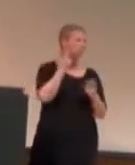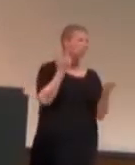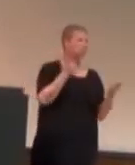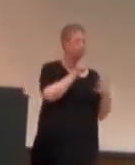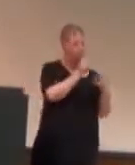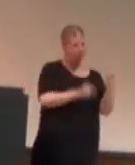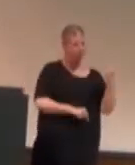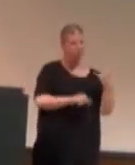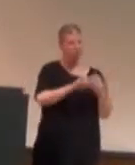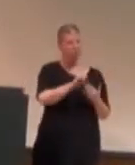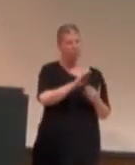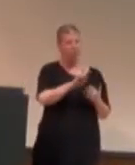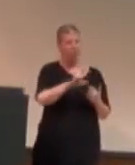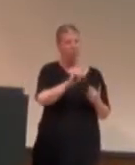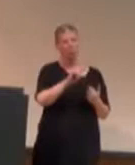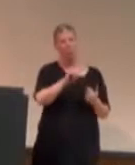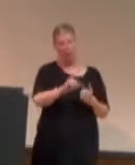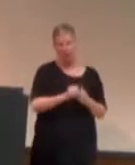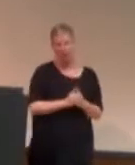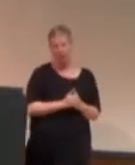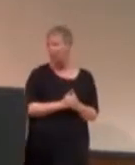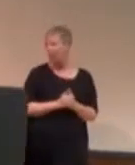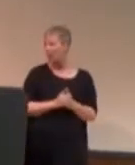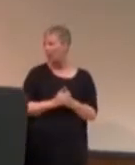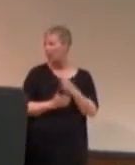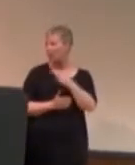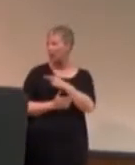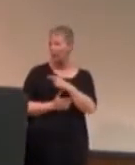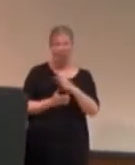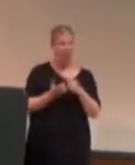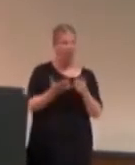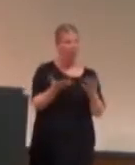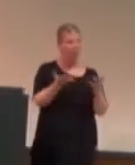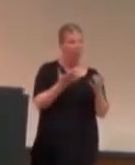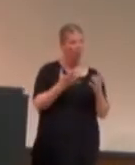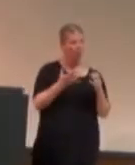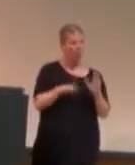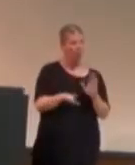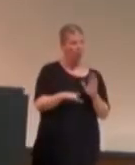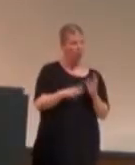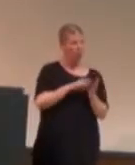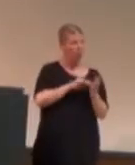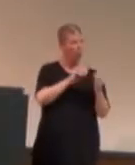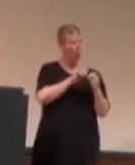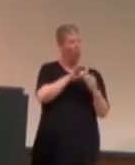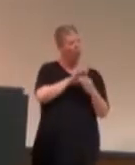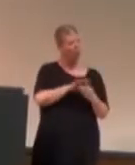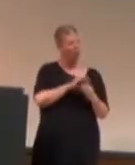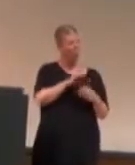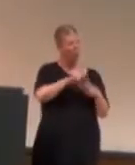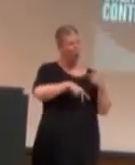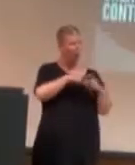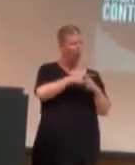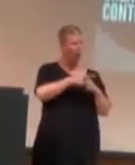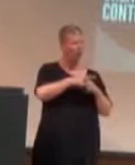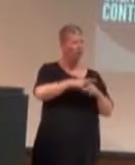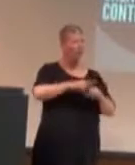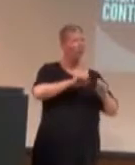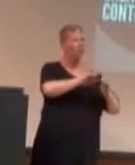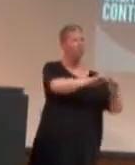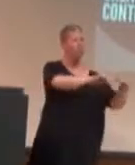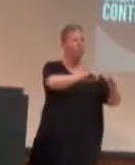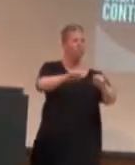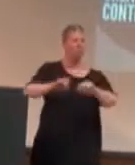Alright. So, and if you want to learn more about choosing mediums, Ivy's going to be talking about that as well. Perfect.